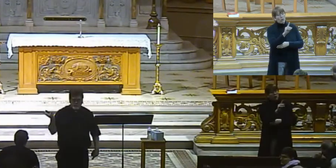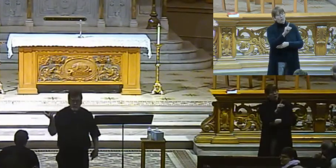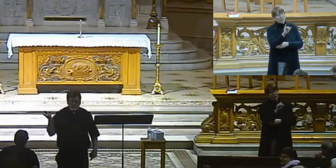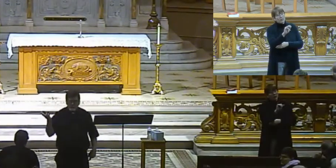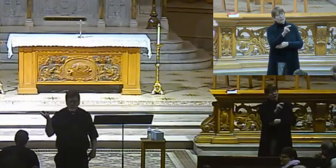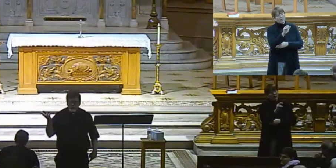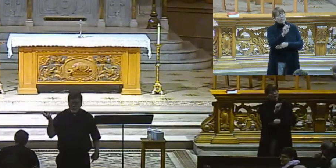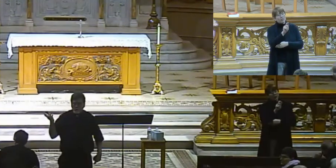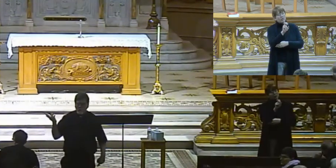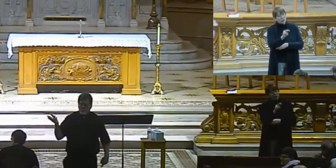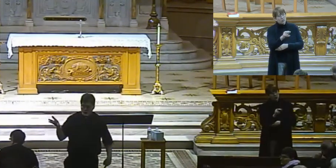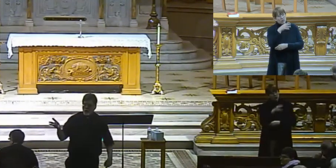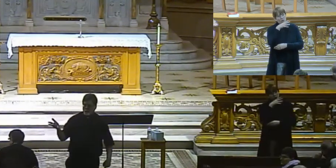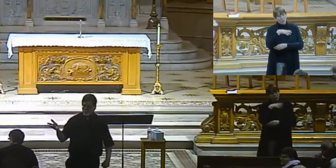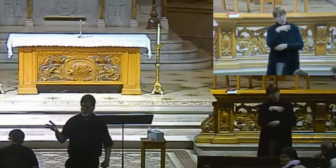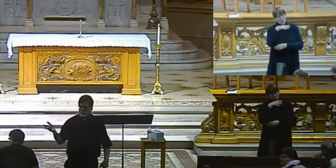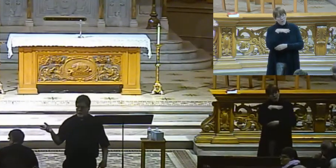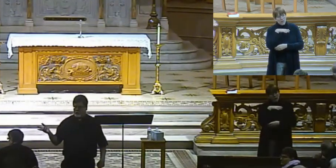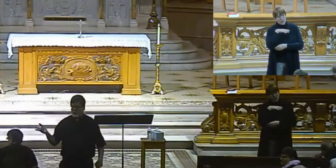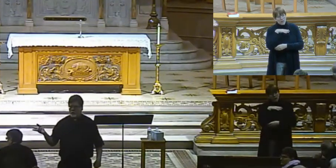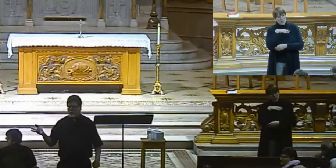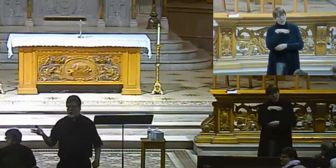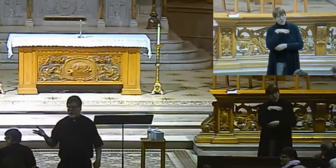Of, okay.